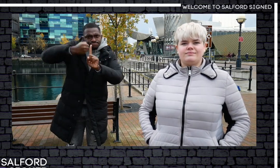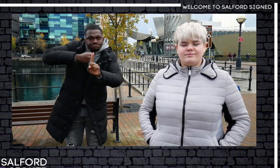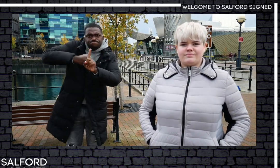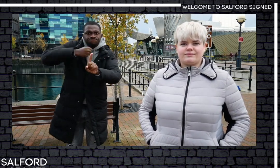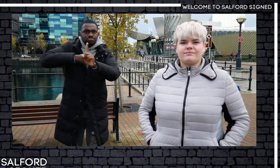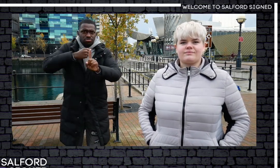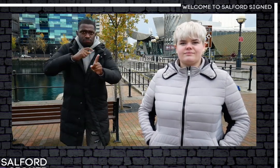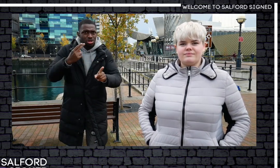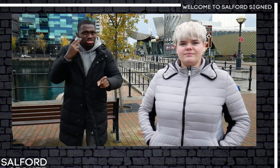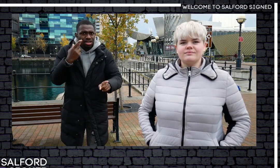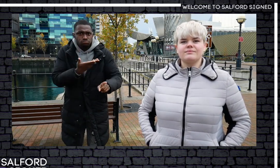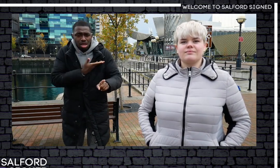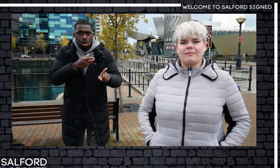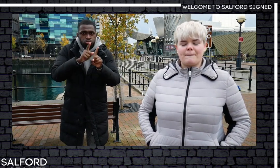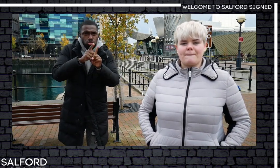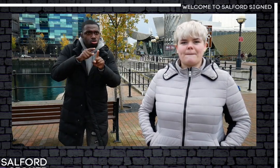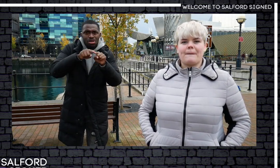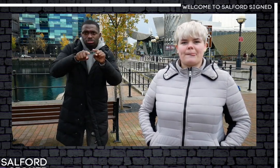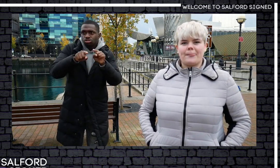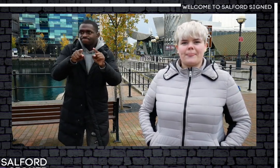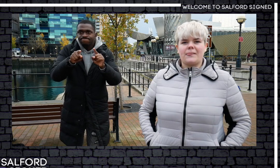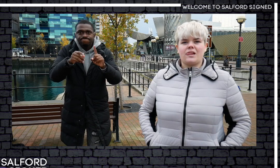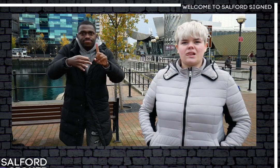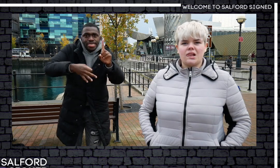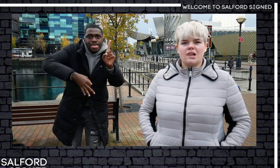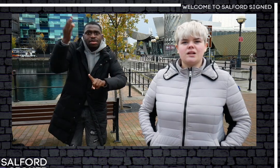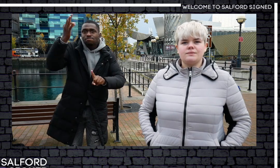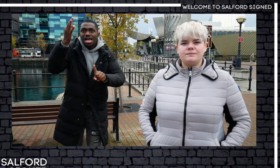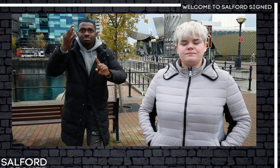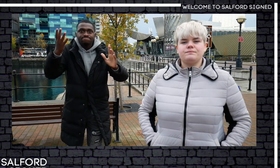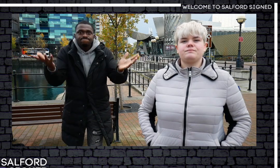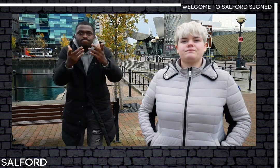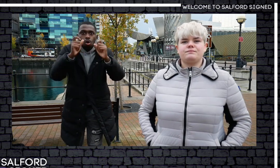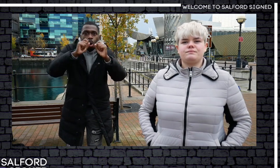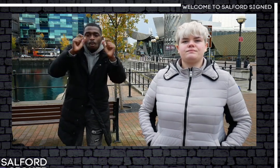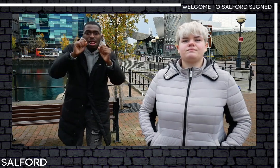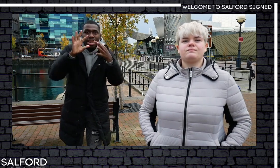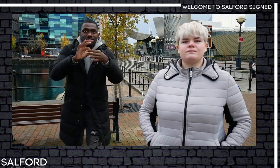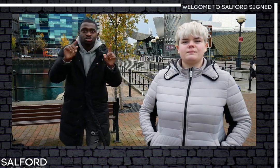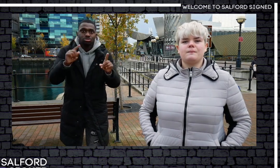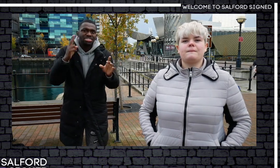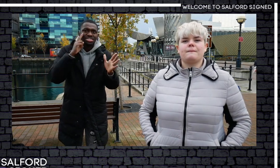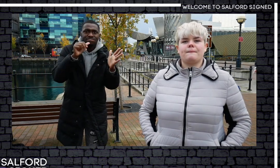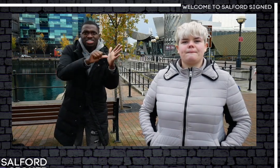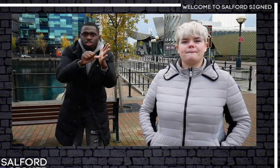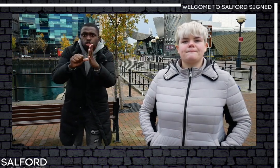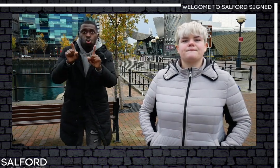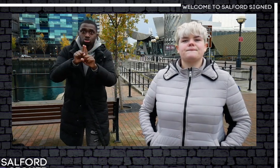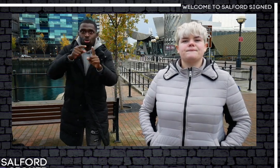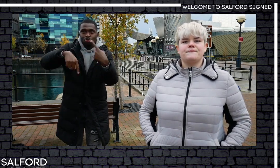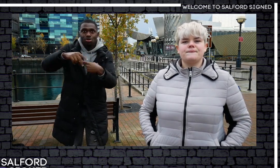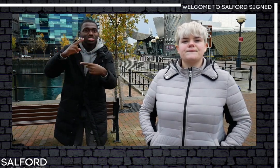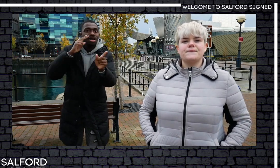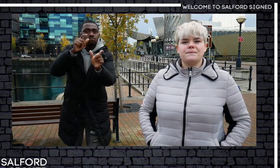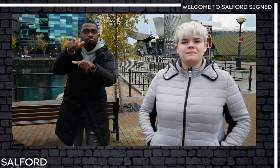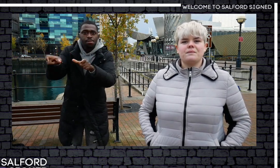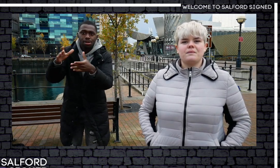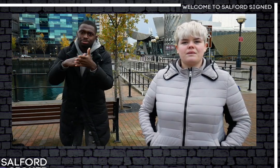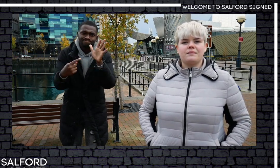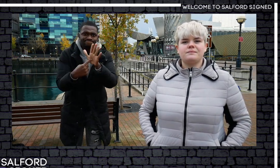deaf rights and to increase awareness for deaf issues and deaf people which is so important.